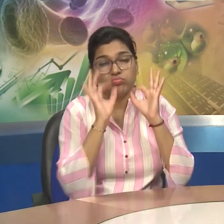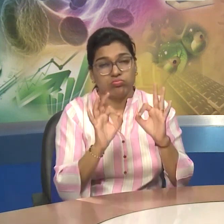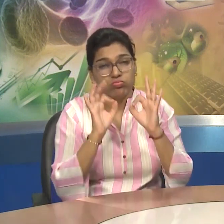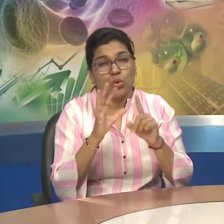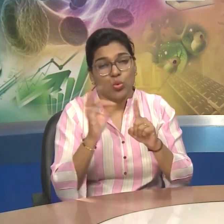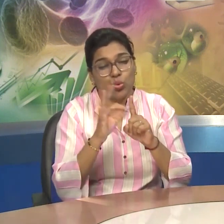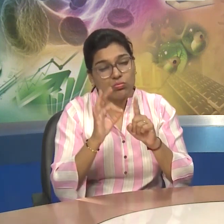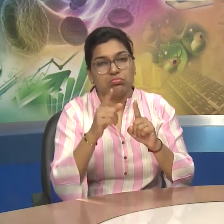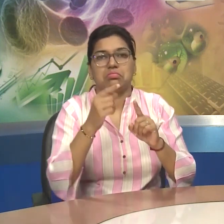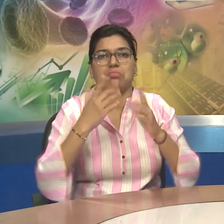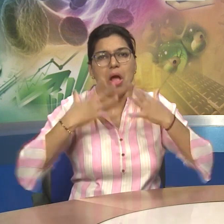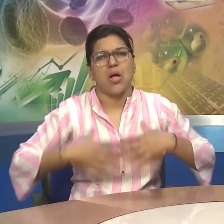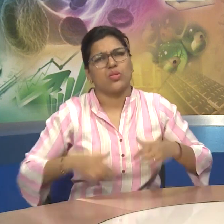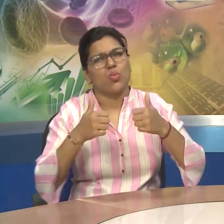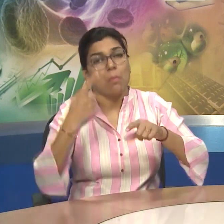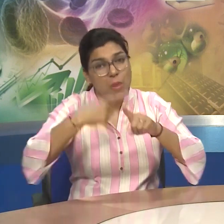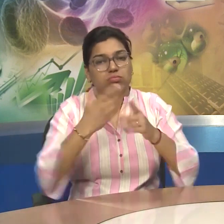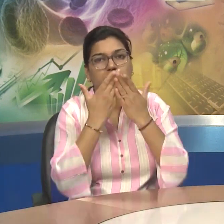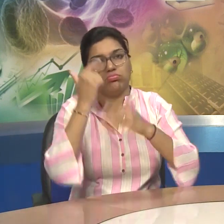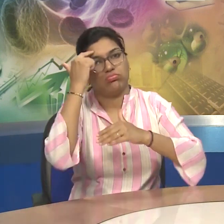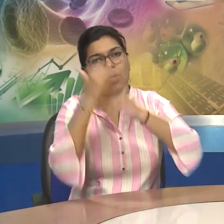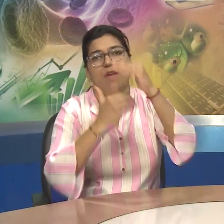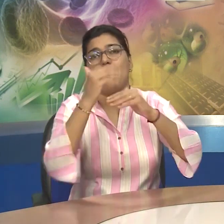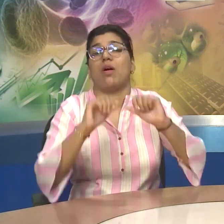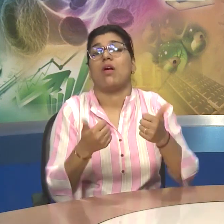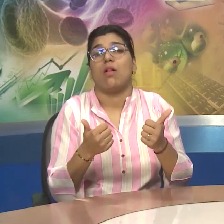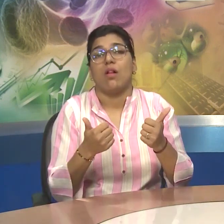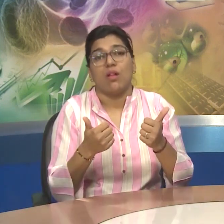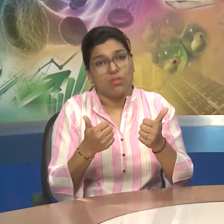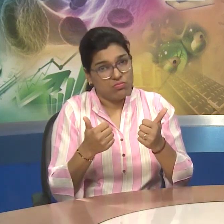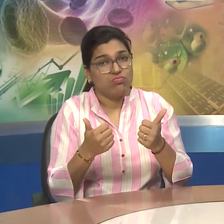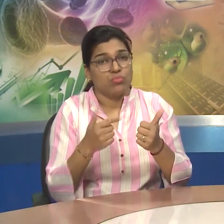That Breakfast Is The